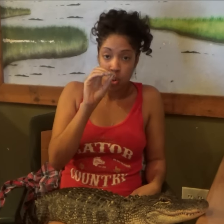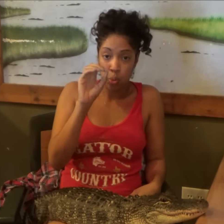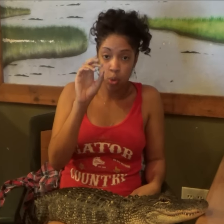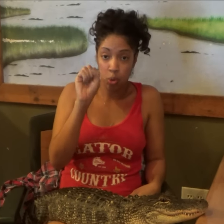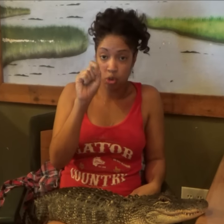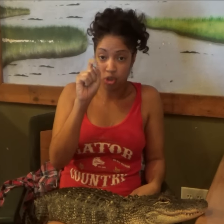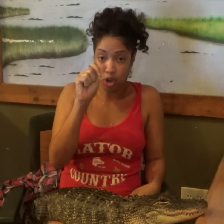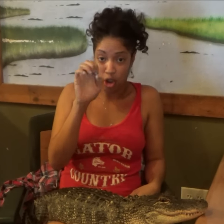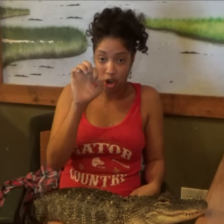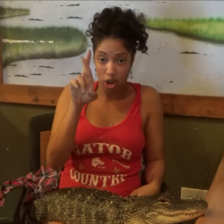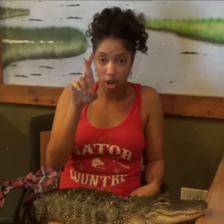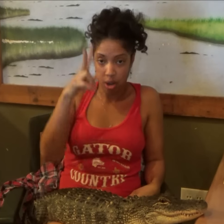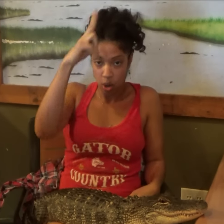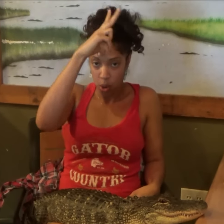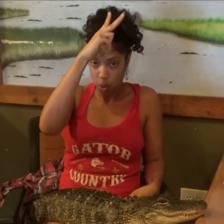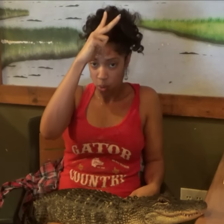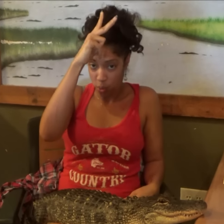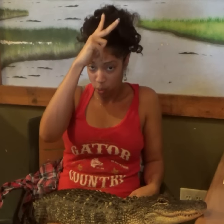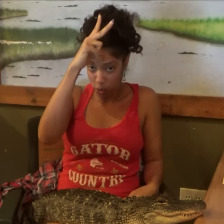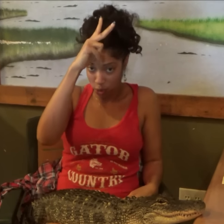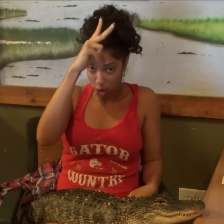Rooster, rooster,